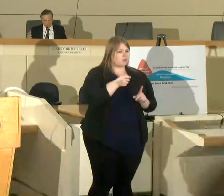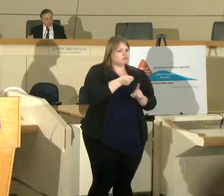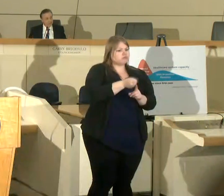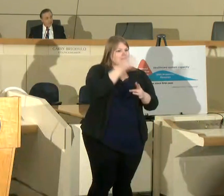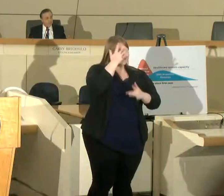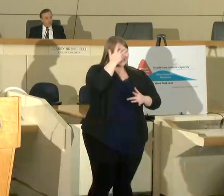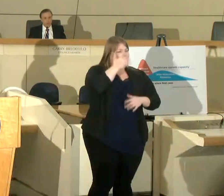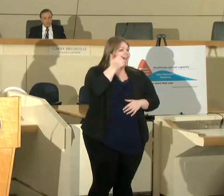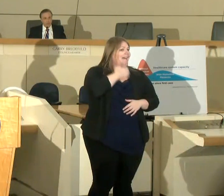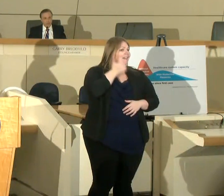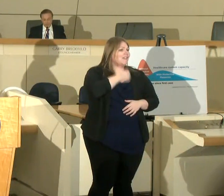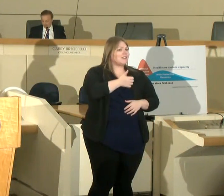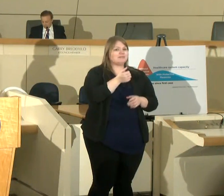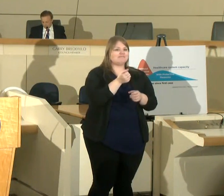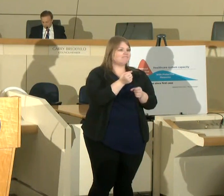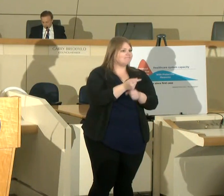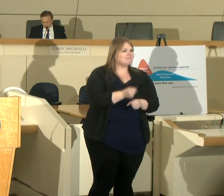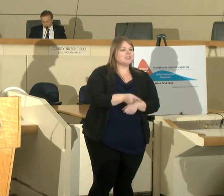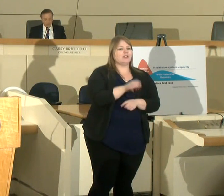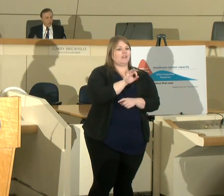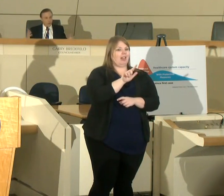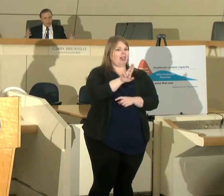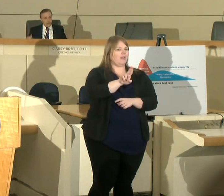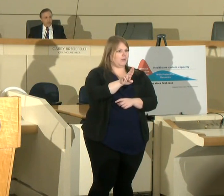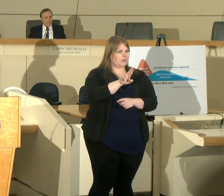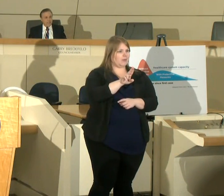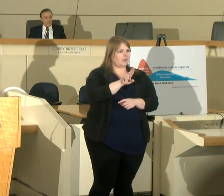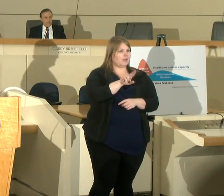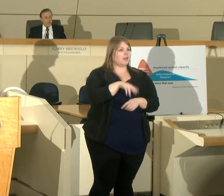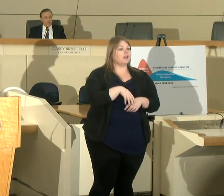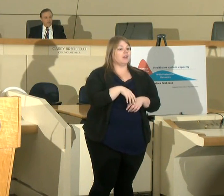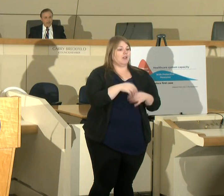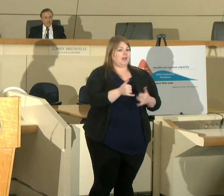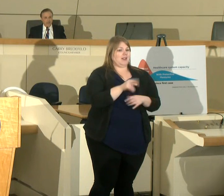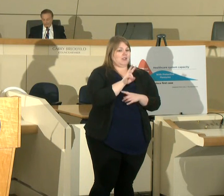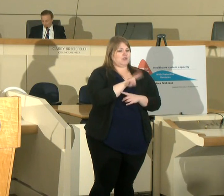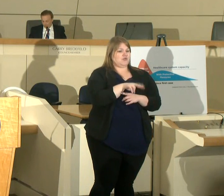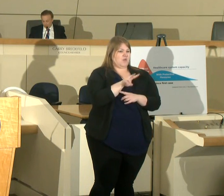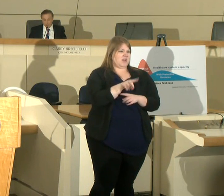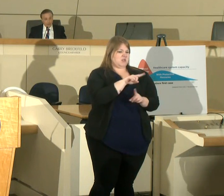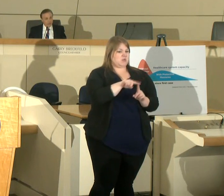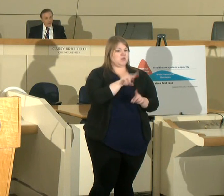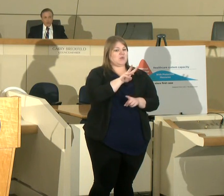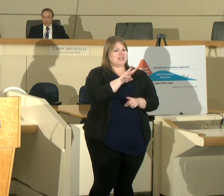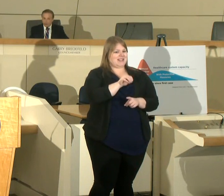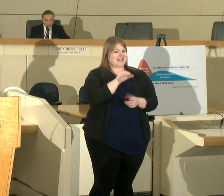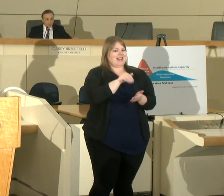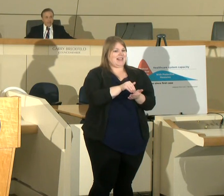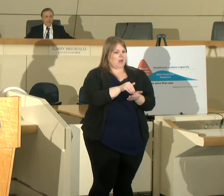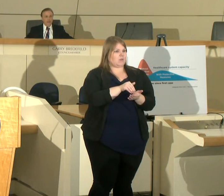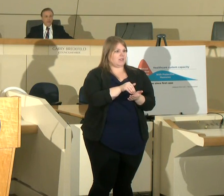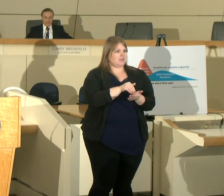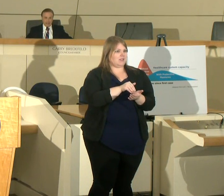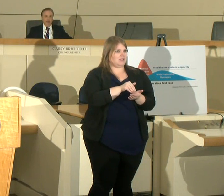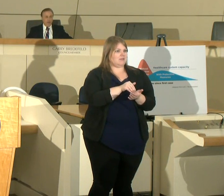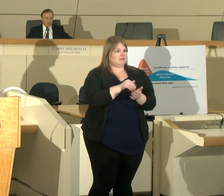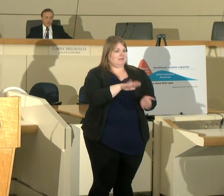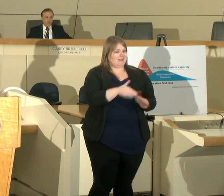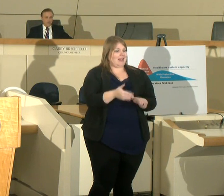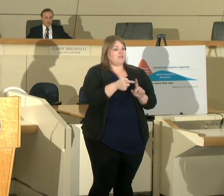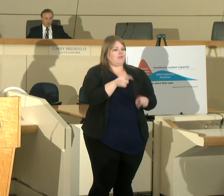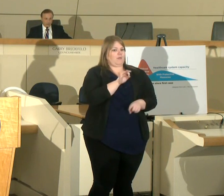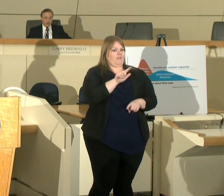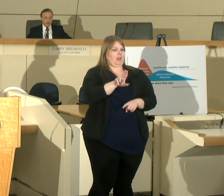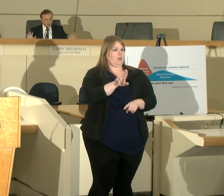36 to 51 million people there's 22 to 60,000 deaths every year we don't shut down the entire